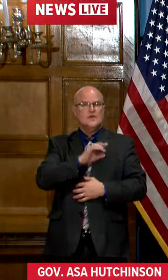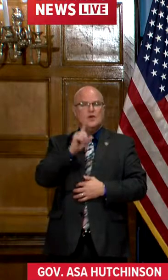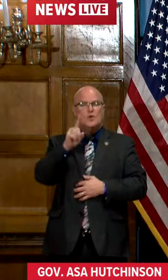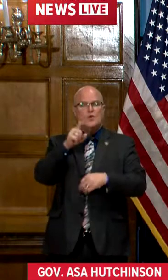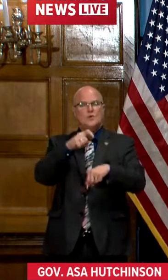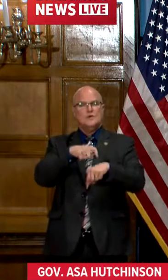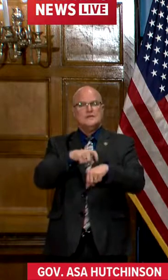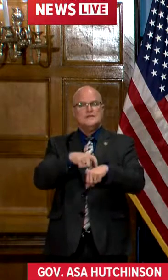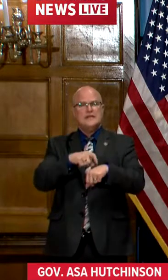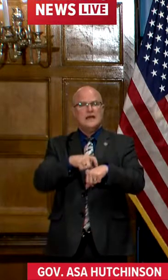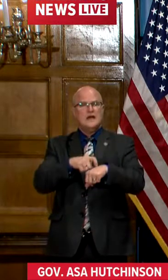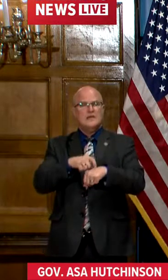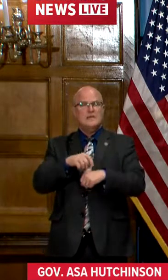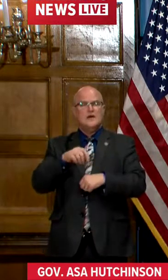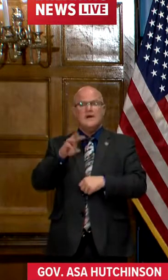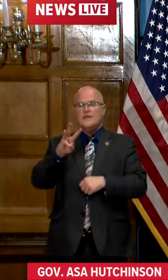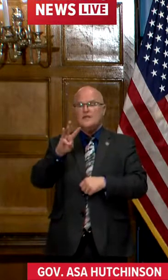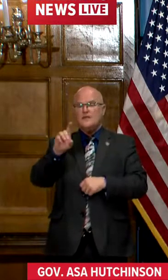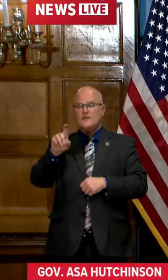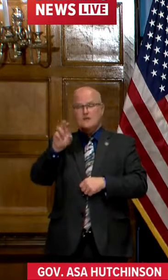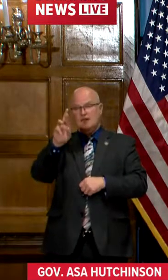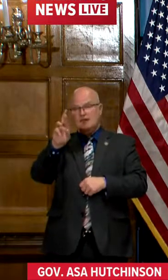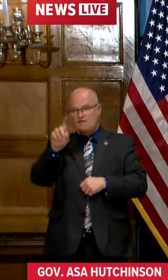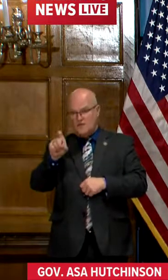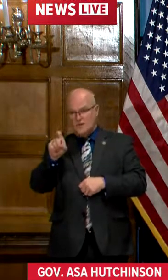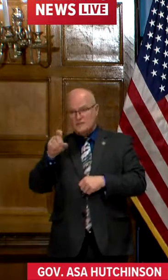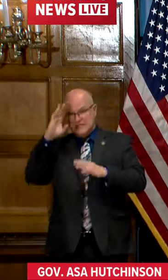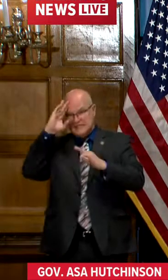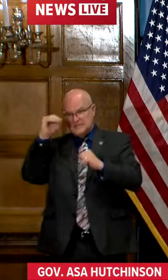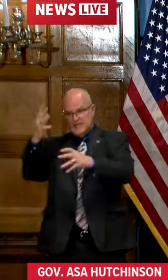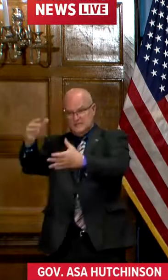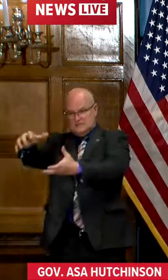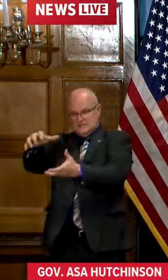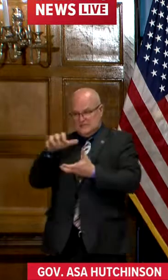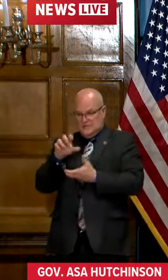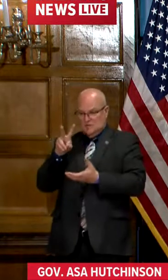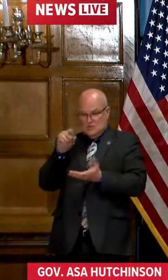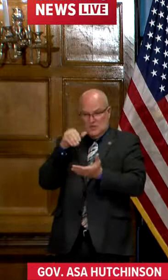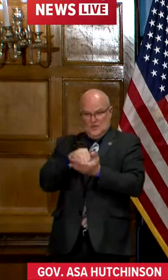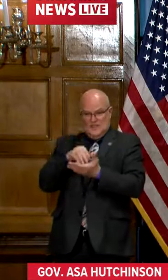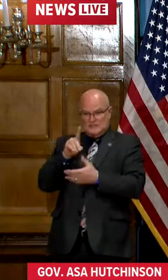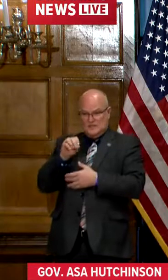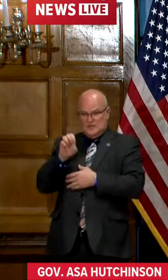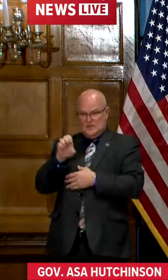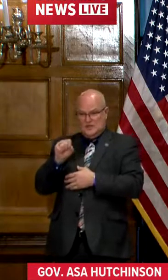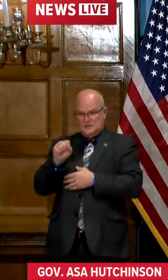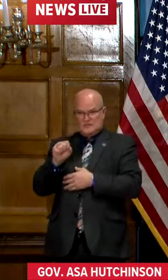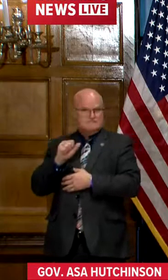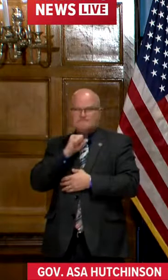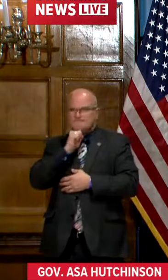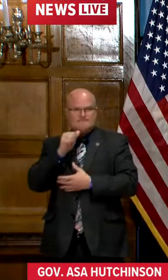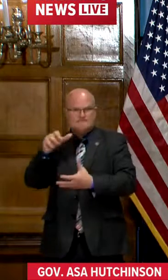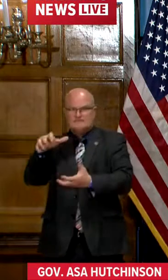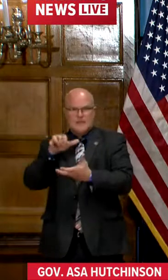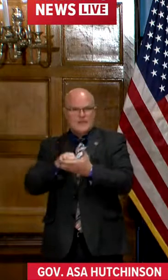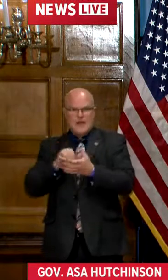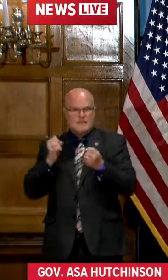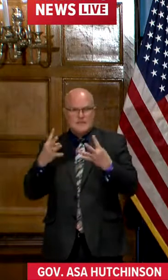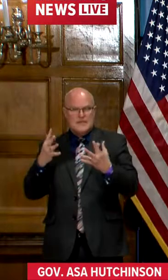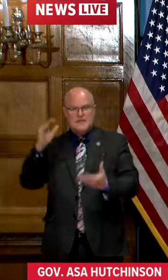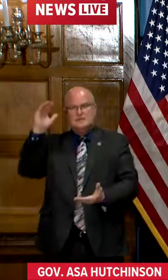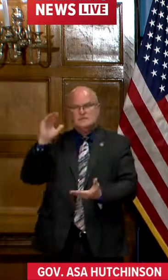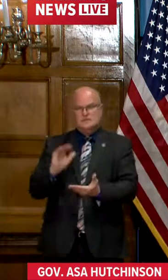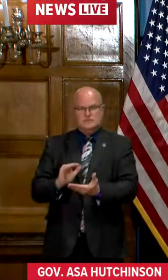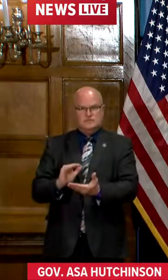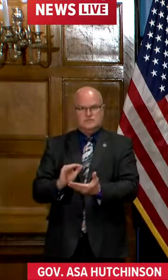instance, the pharmacy expected 2,000 doses, and they did not receive that amount. And they